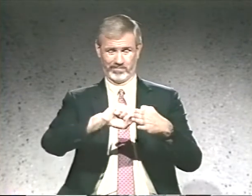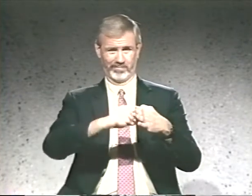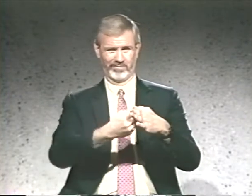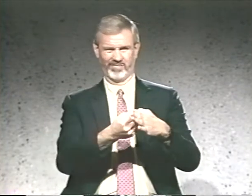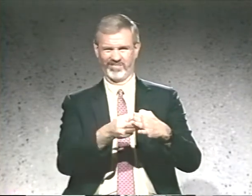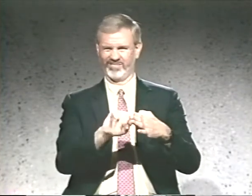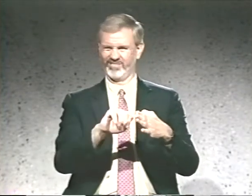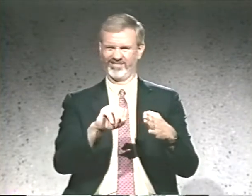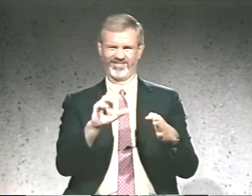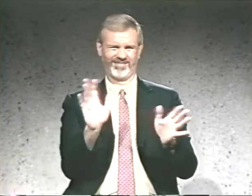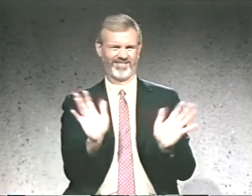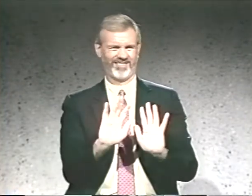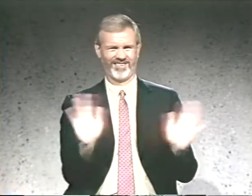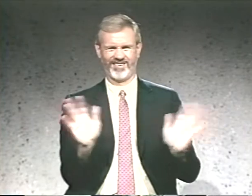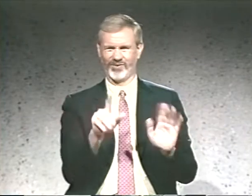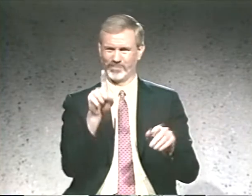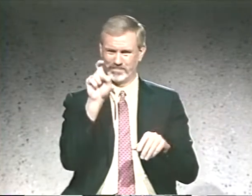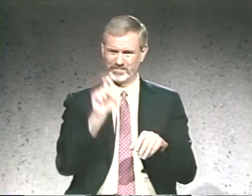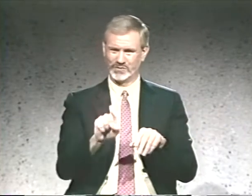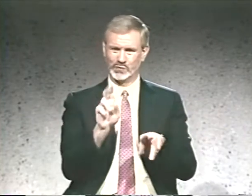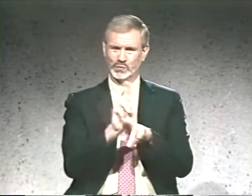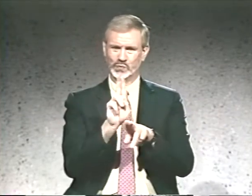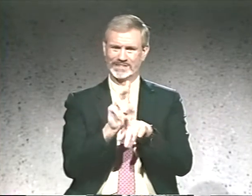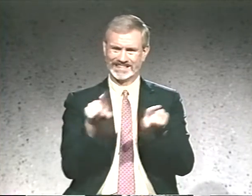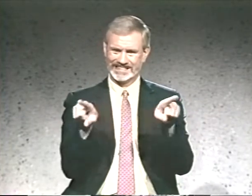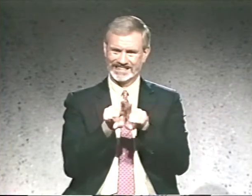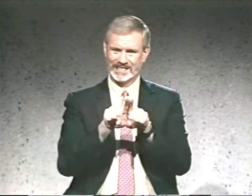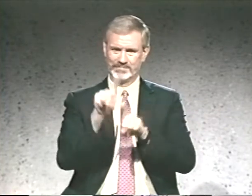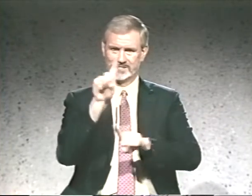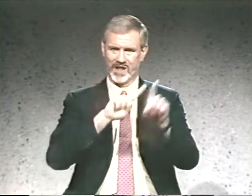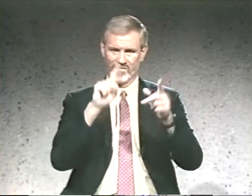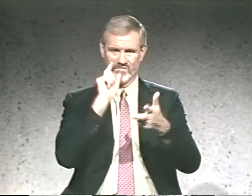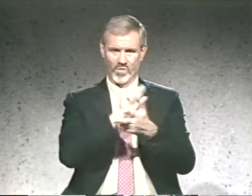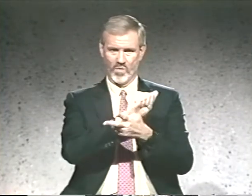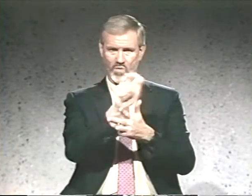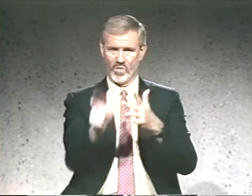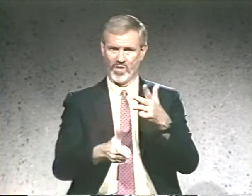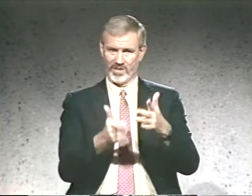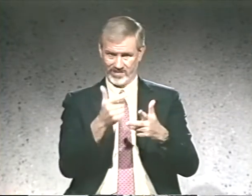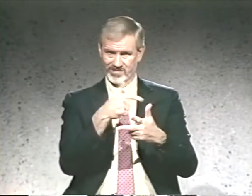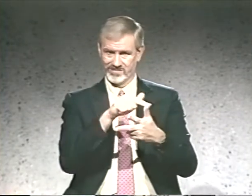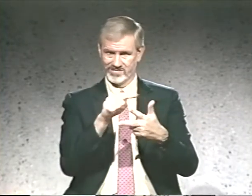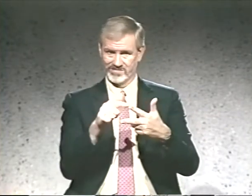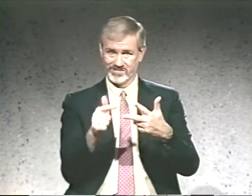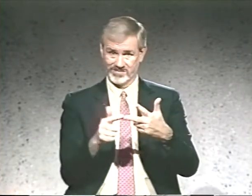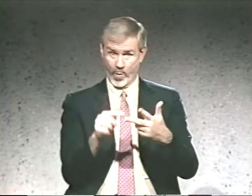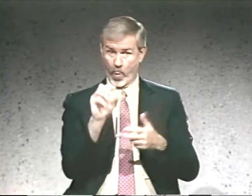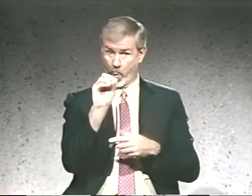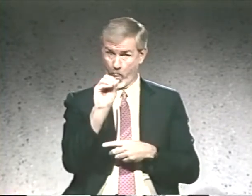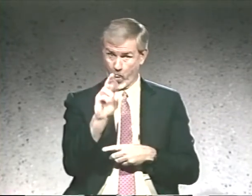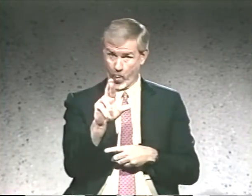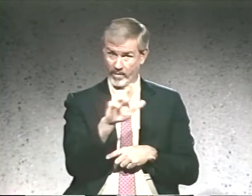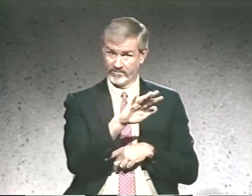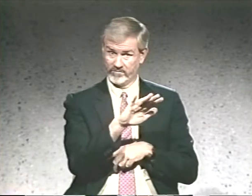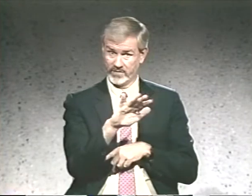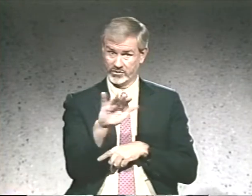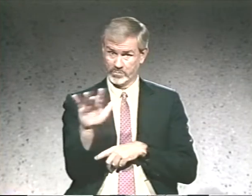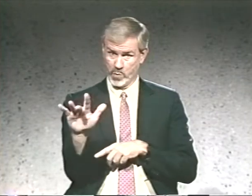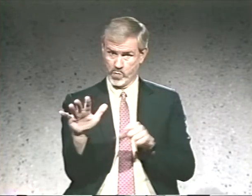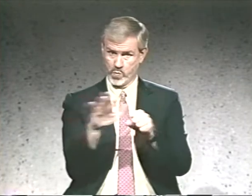or S handshape. You must use the same sign for all three or fingerspell